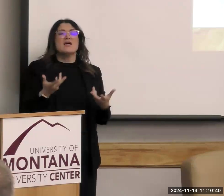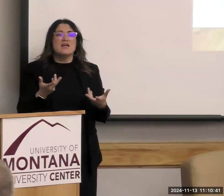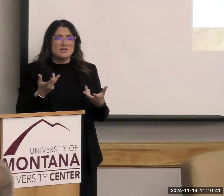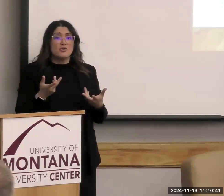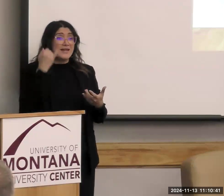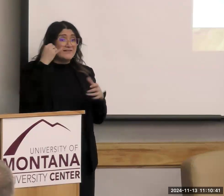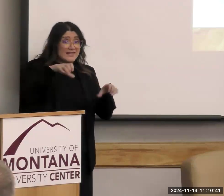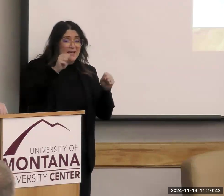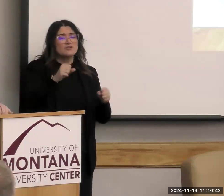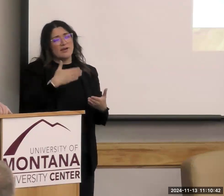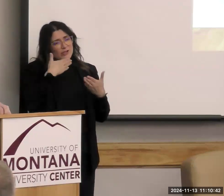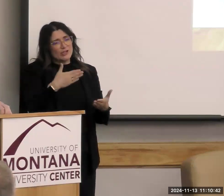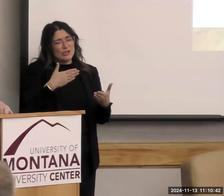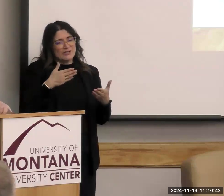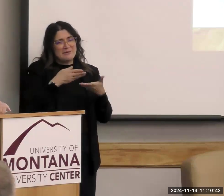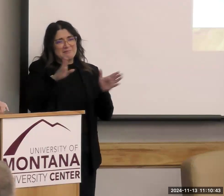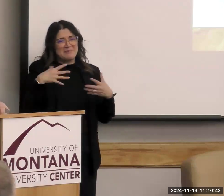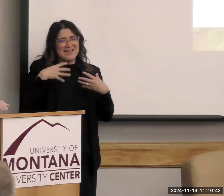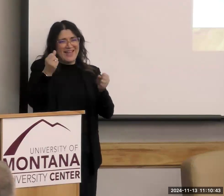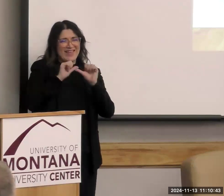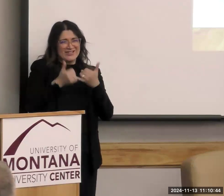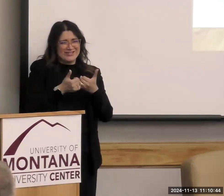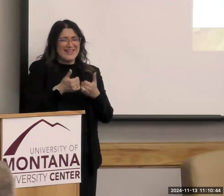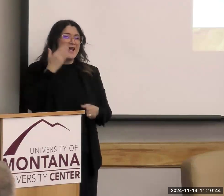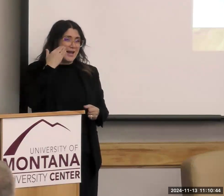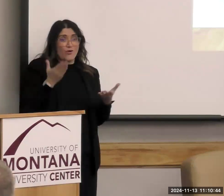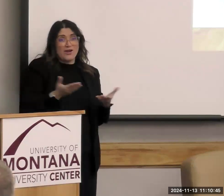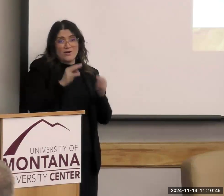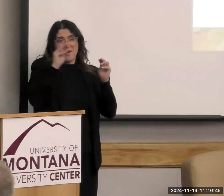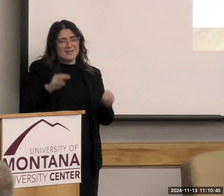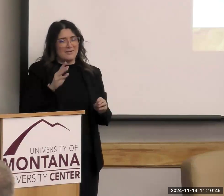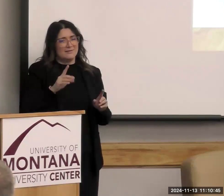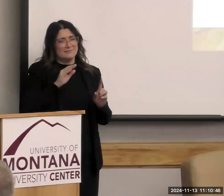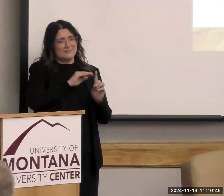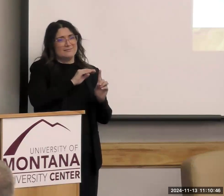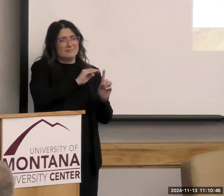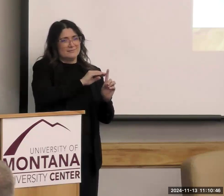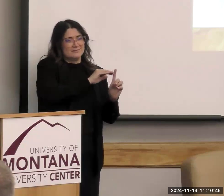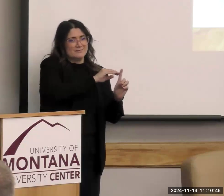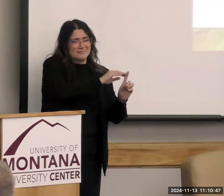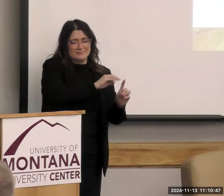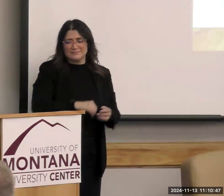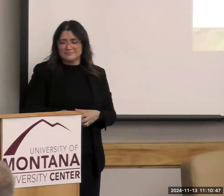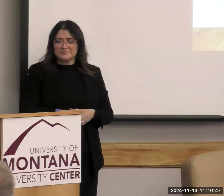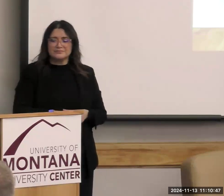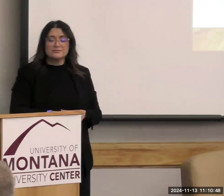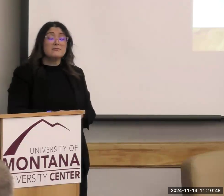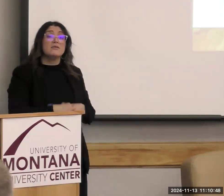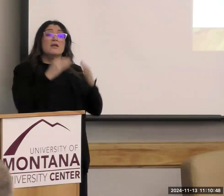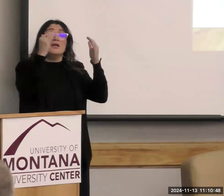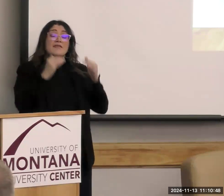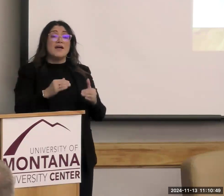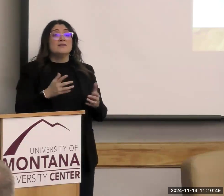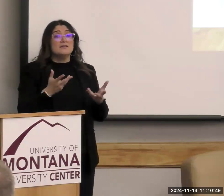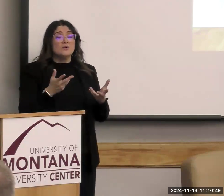agency. So – and I know that we hear them in Montana all the time. So then we say, okay,